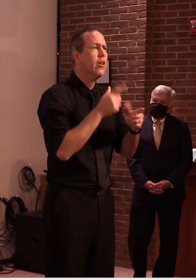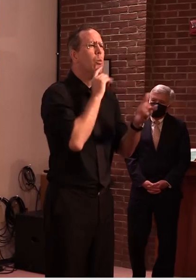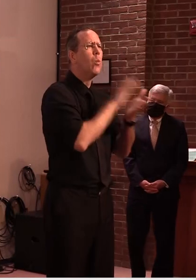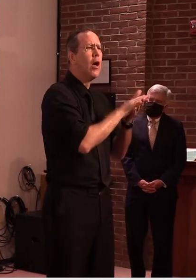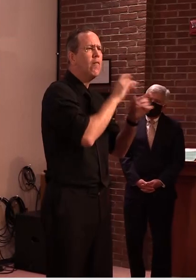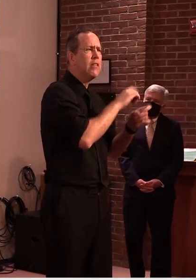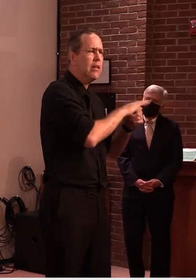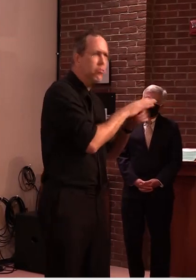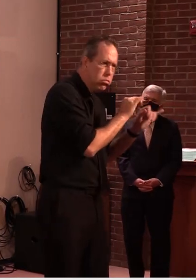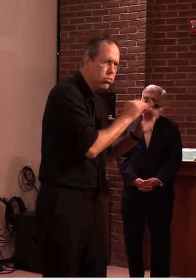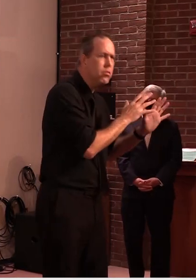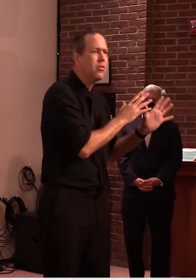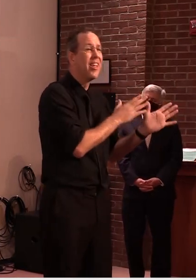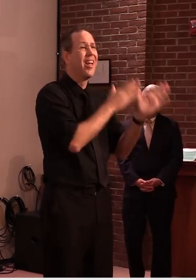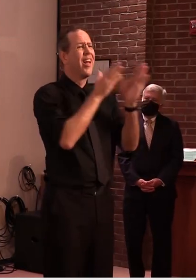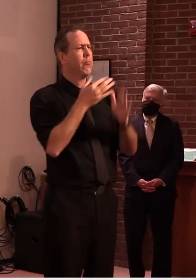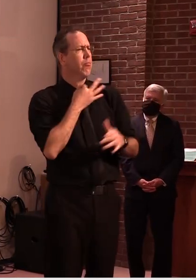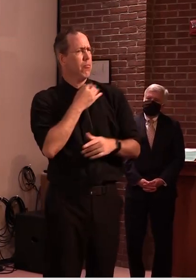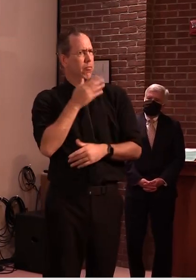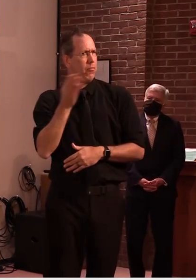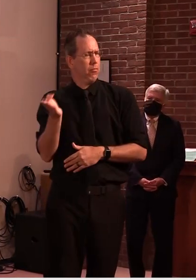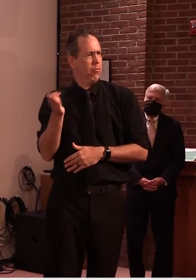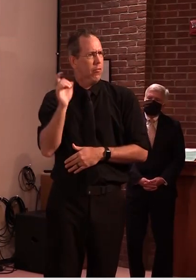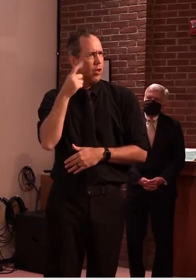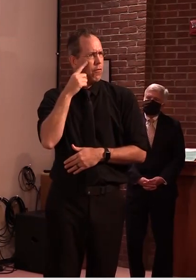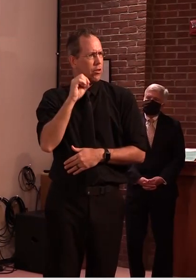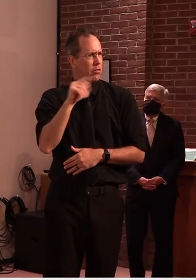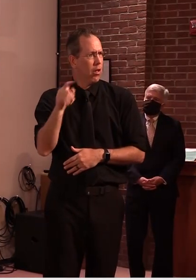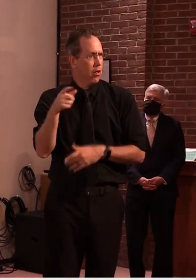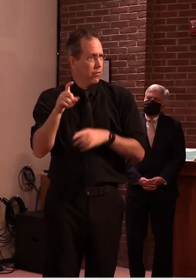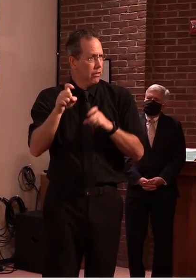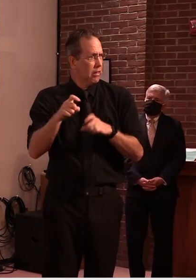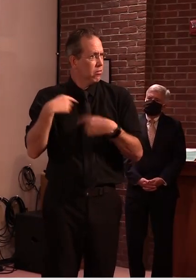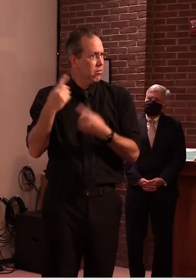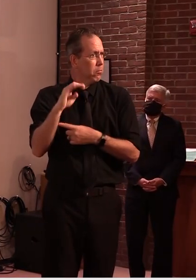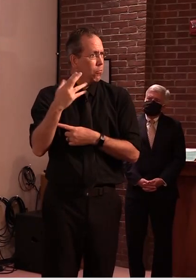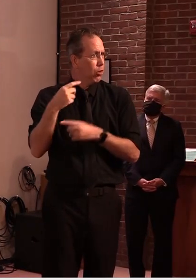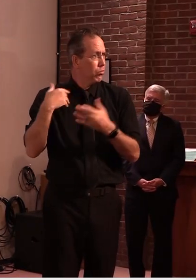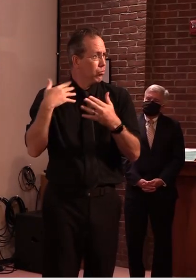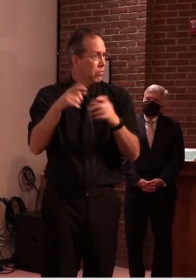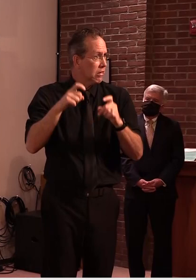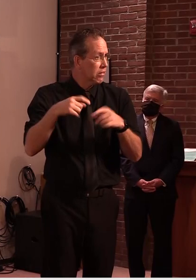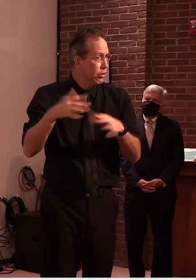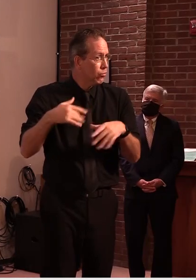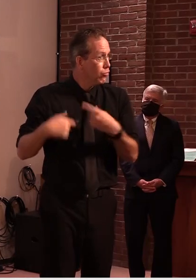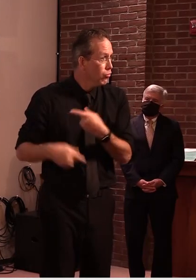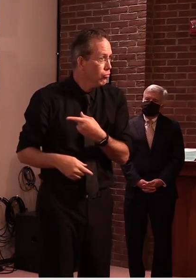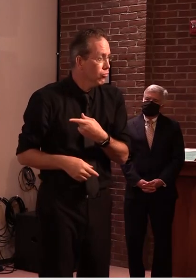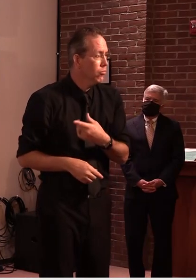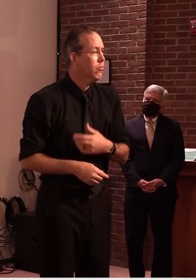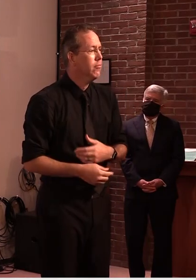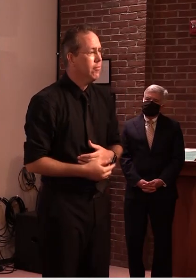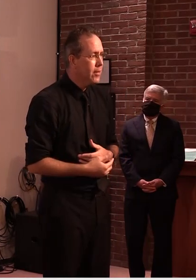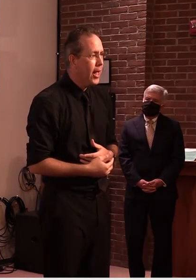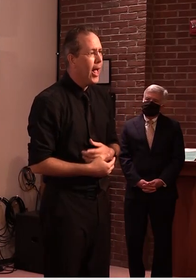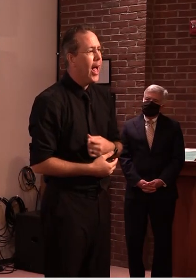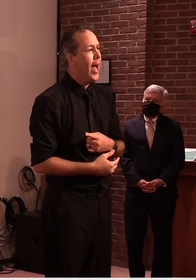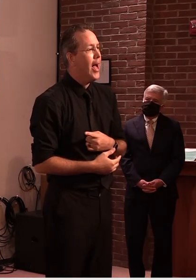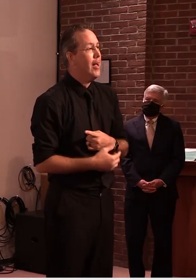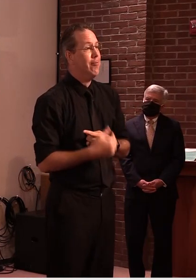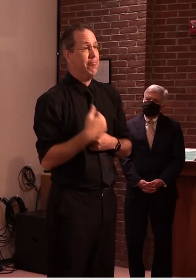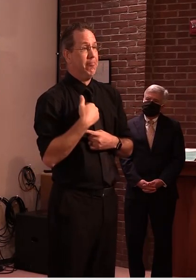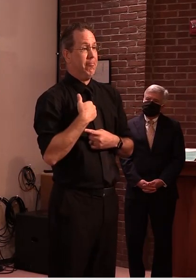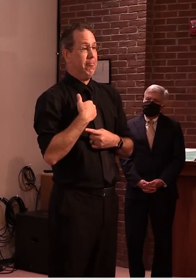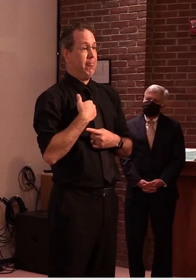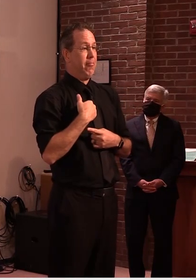for myself i know some staff members have been tested i have not been tested to date i've